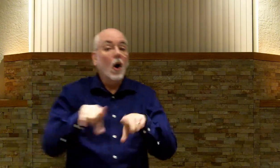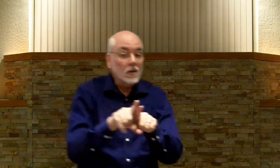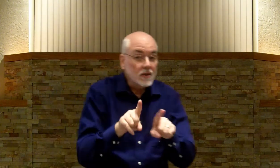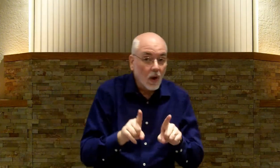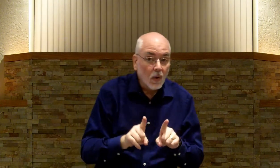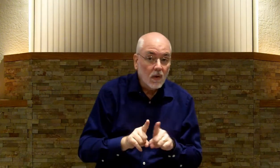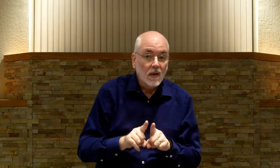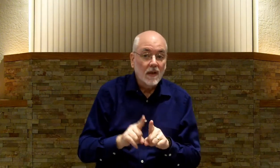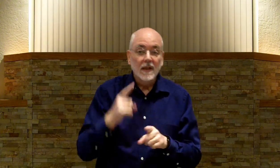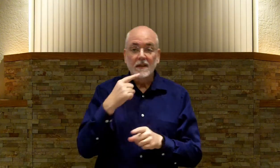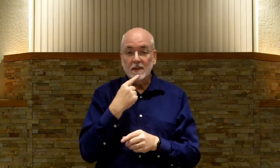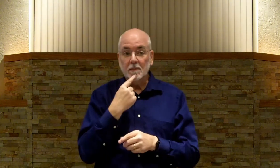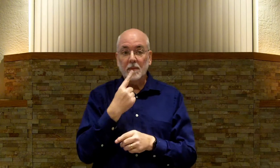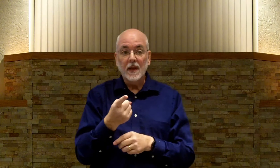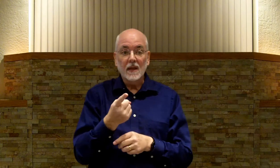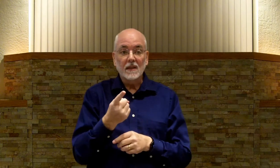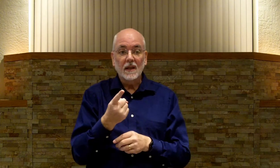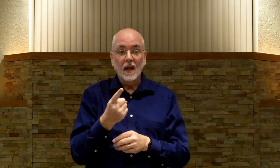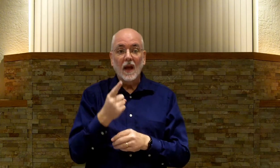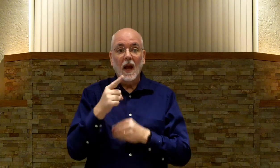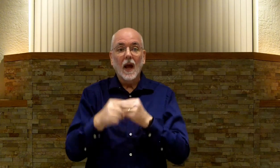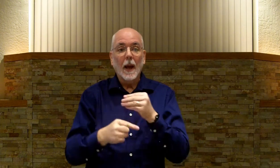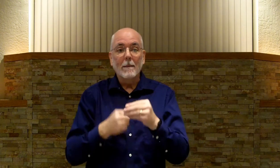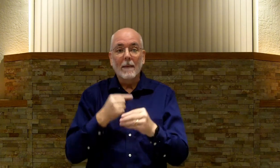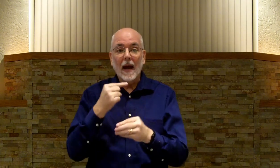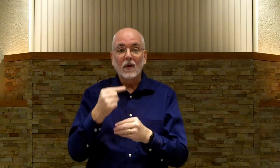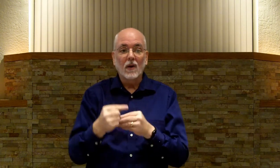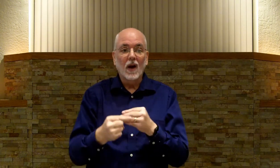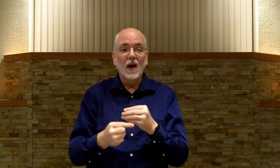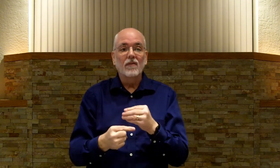Also. Speaks. About. Or. Of.